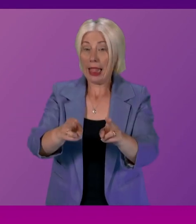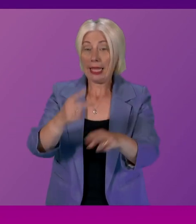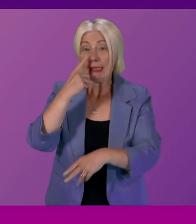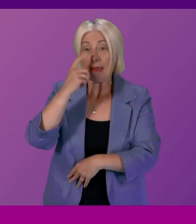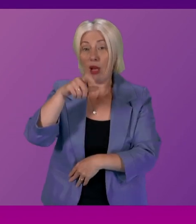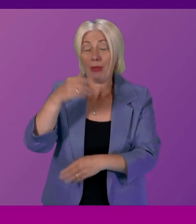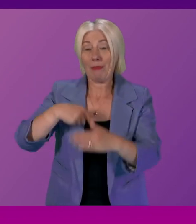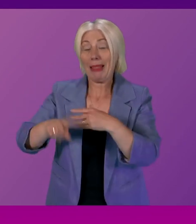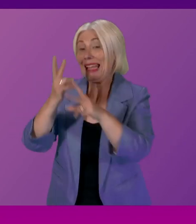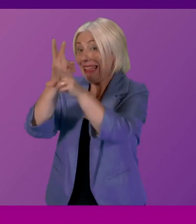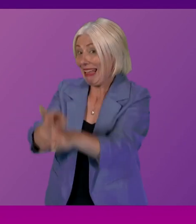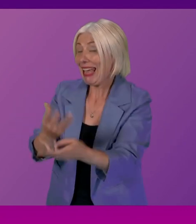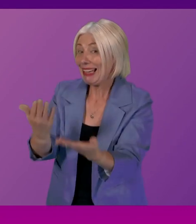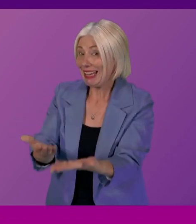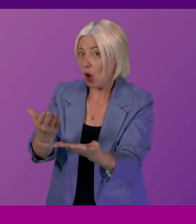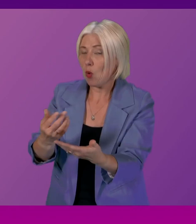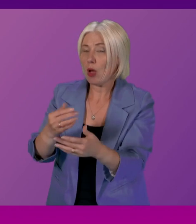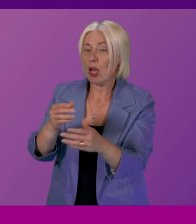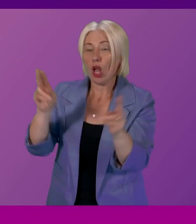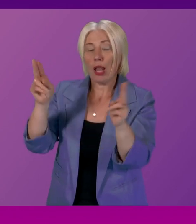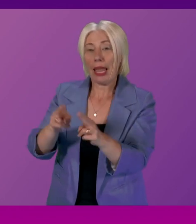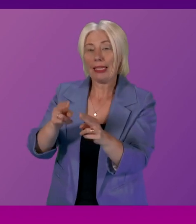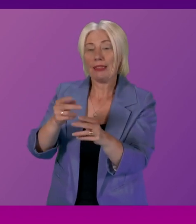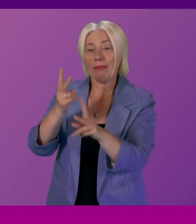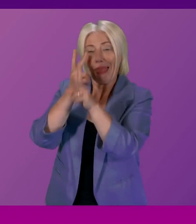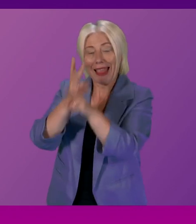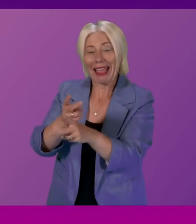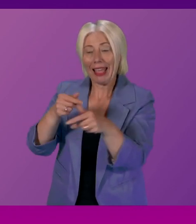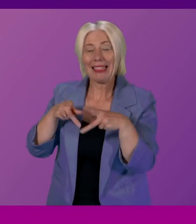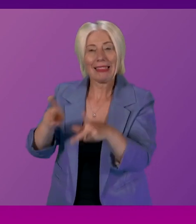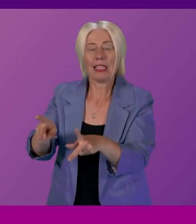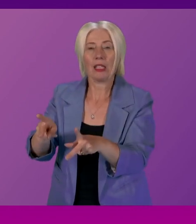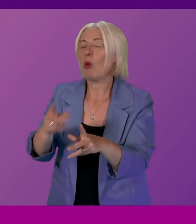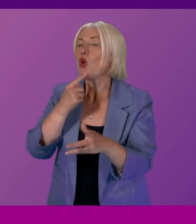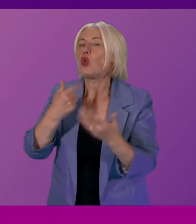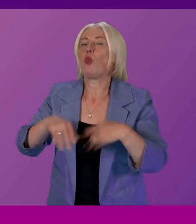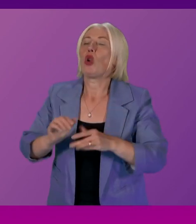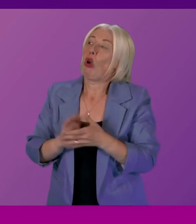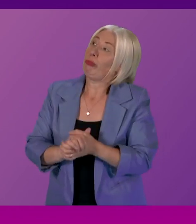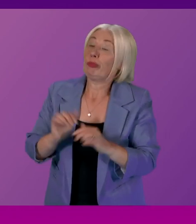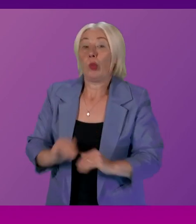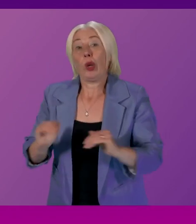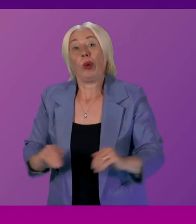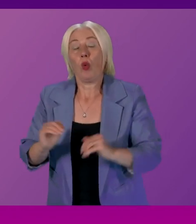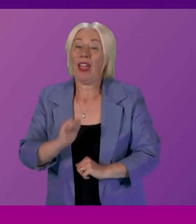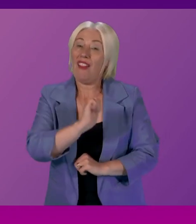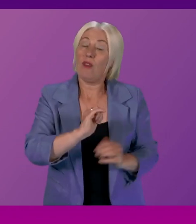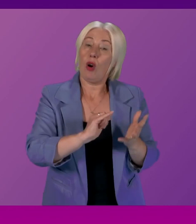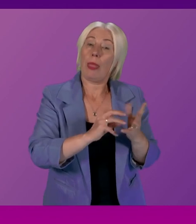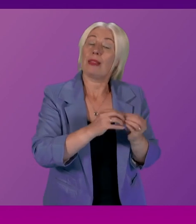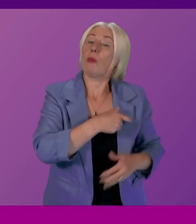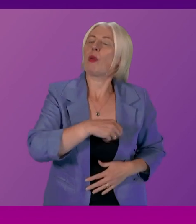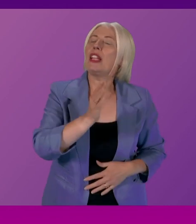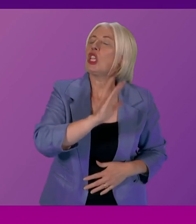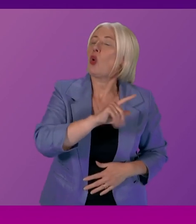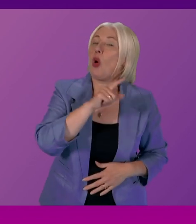example within the care system and that's something we want to build upon so we won't wait for the subcommittee to take that action but the subcommittee will bring